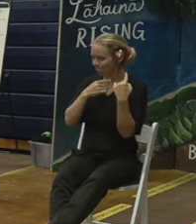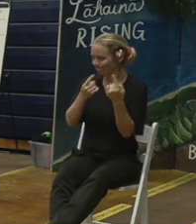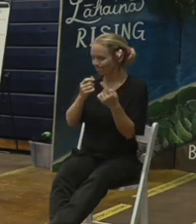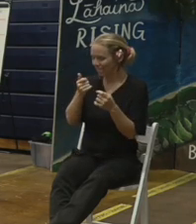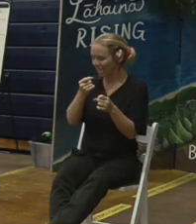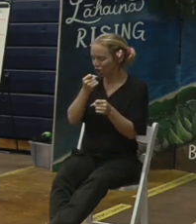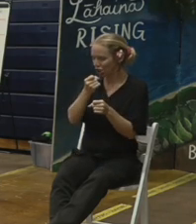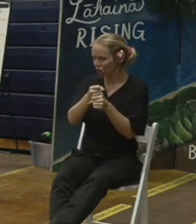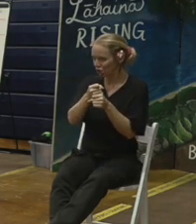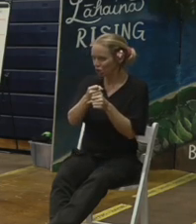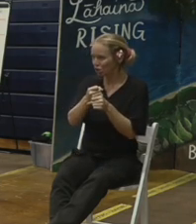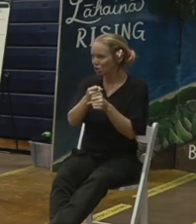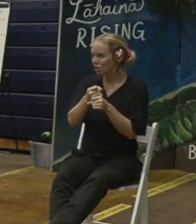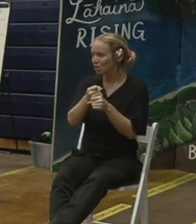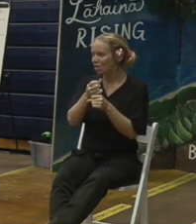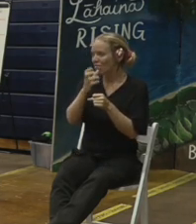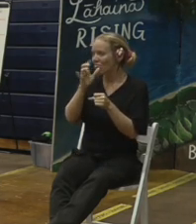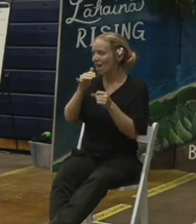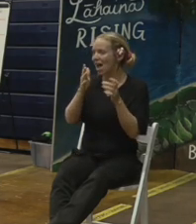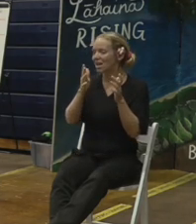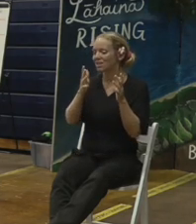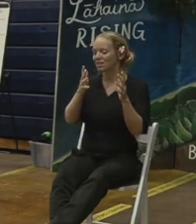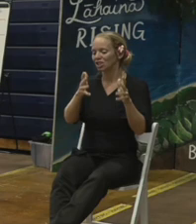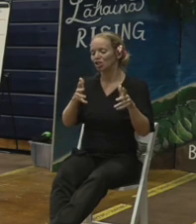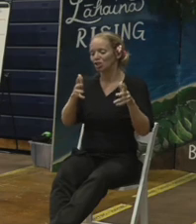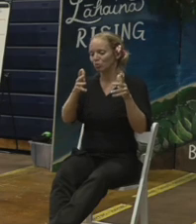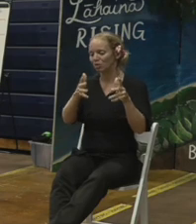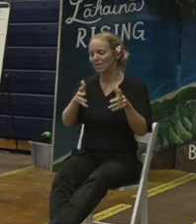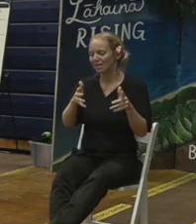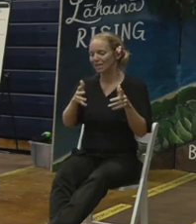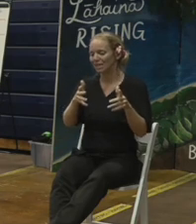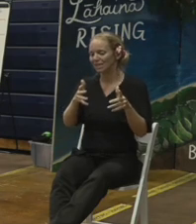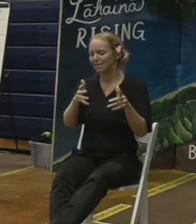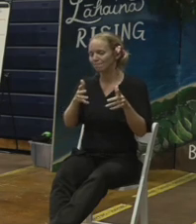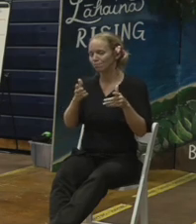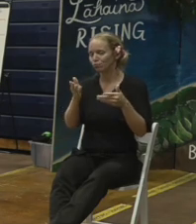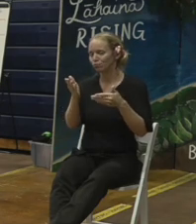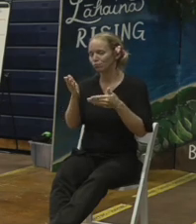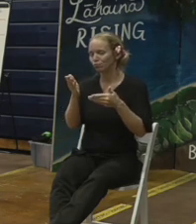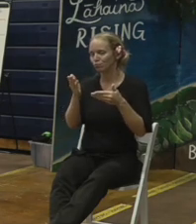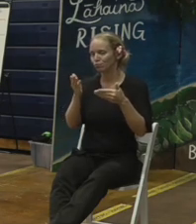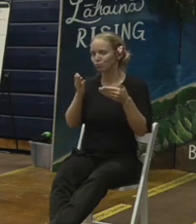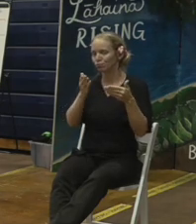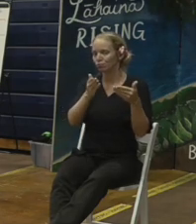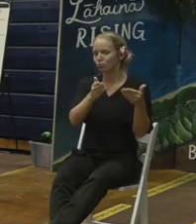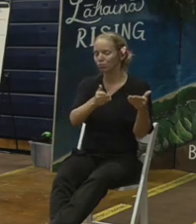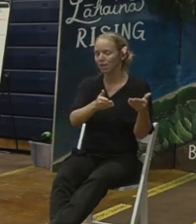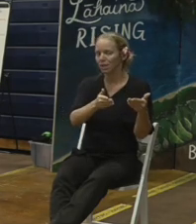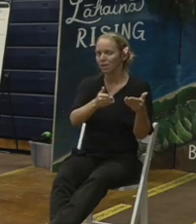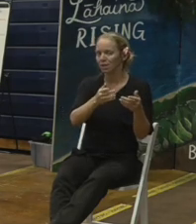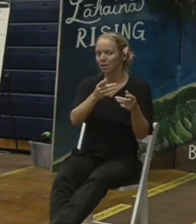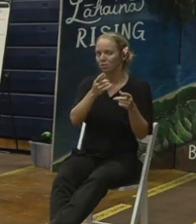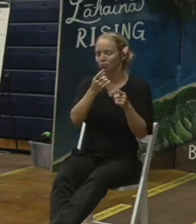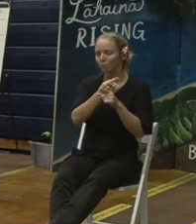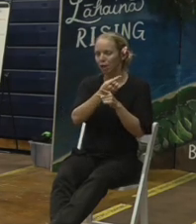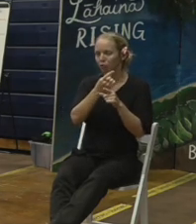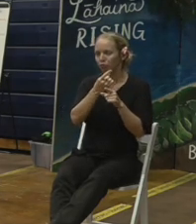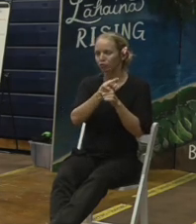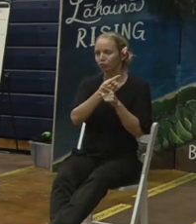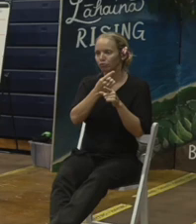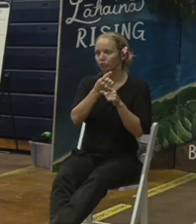is that debris has been able to go to regular subtitle D landfills